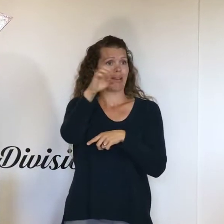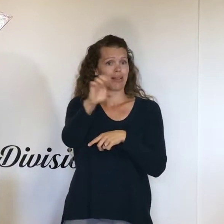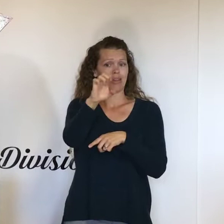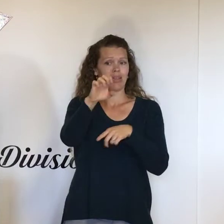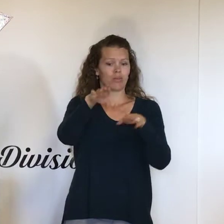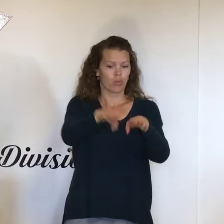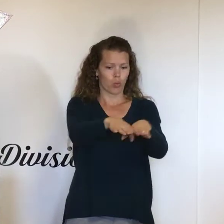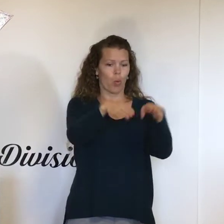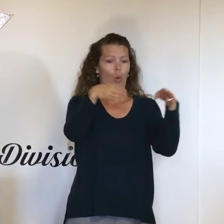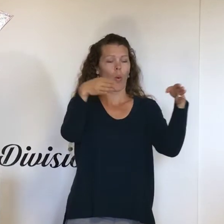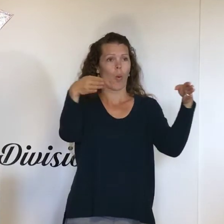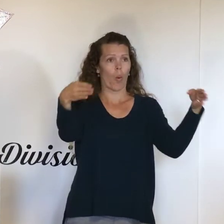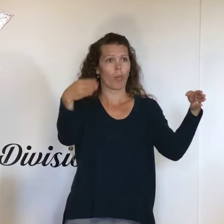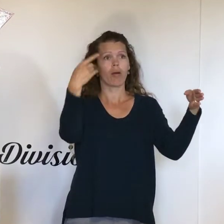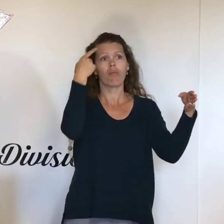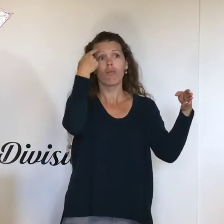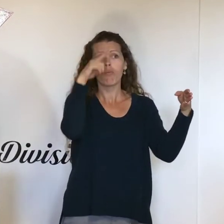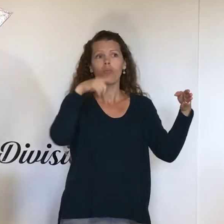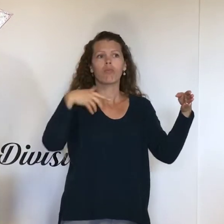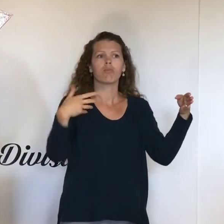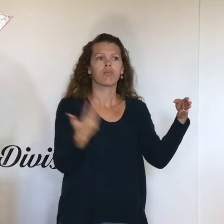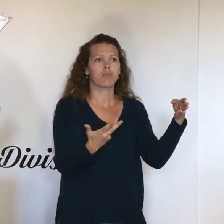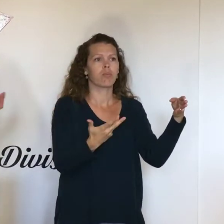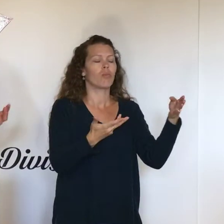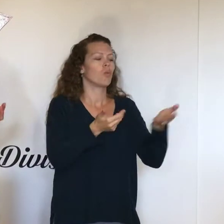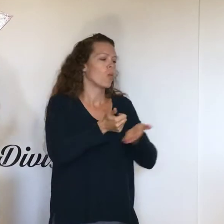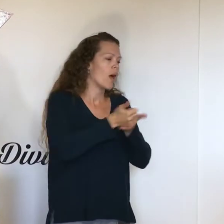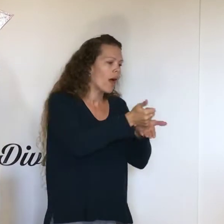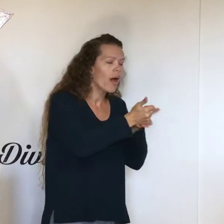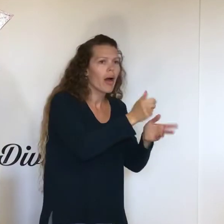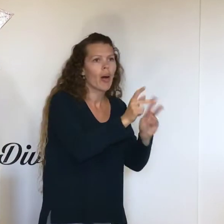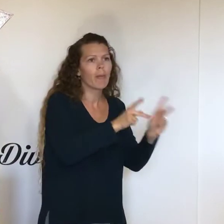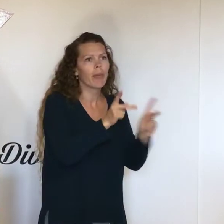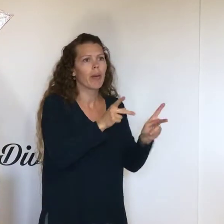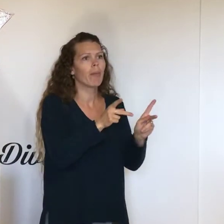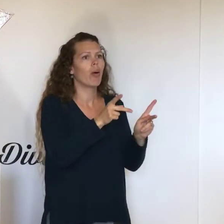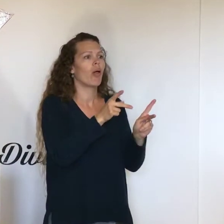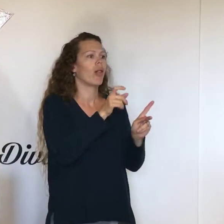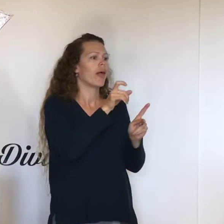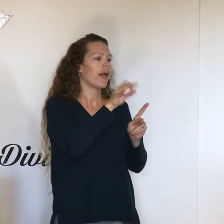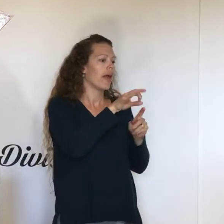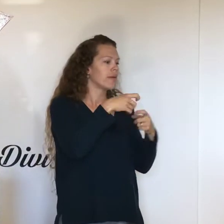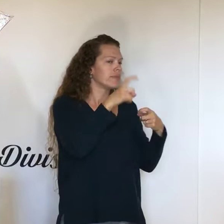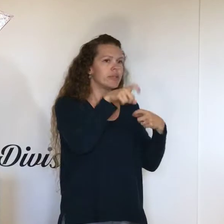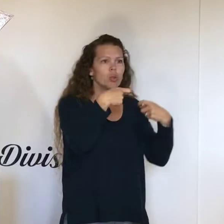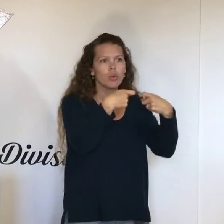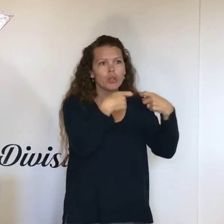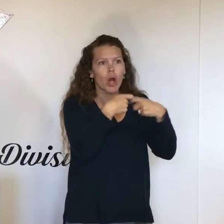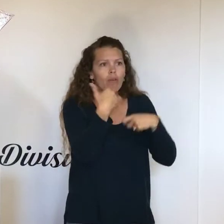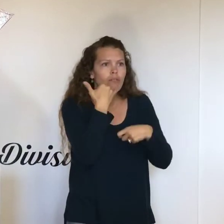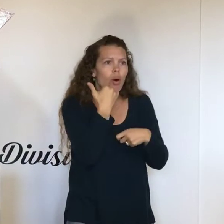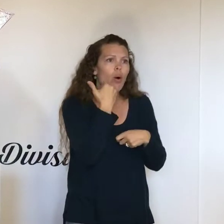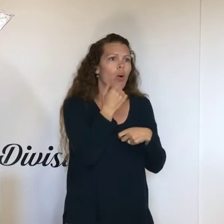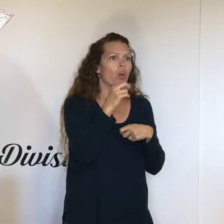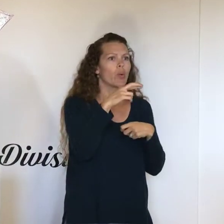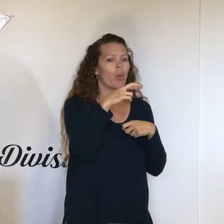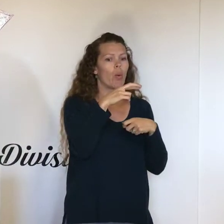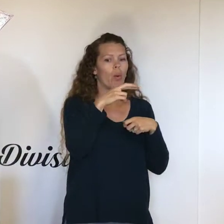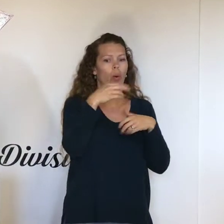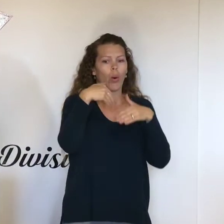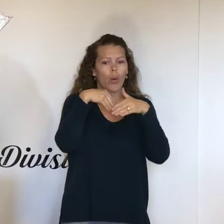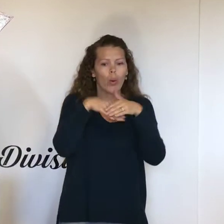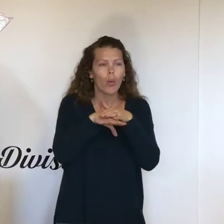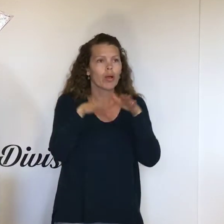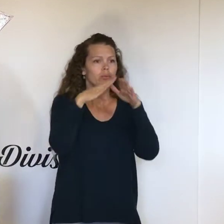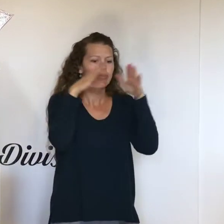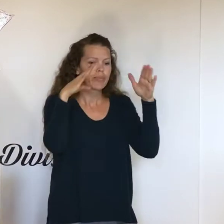aid people in getting out of the heat to charge a cell phone. It's not going to be